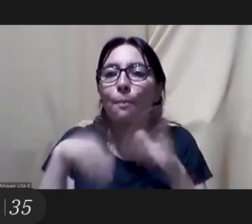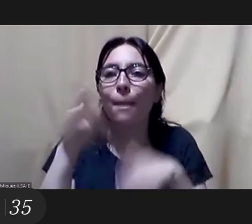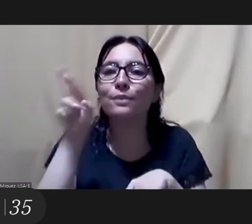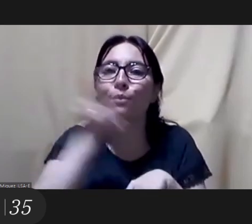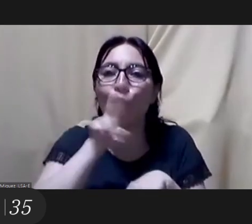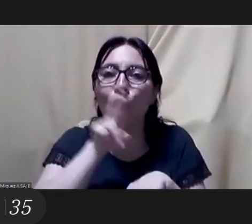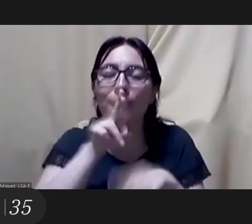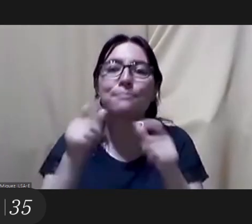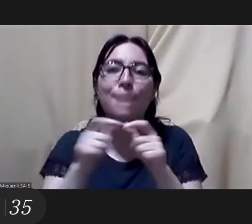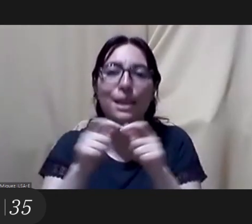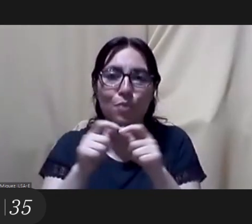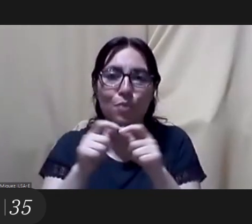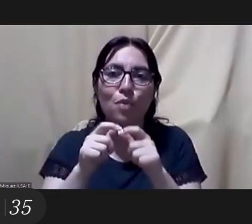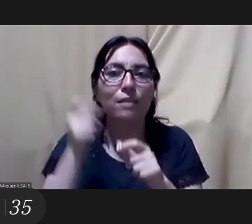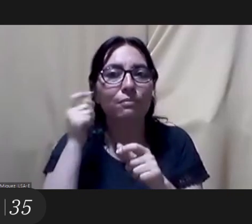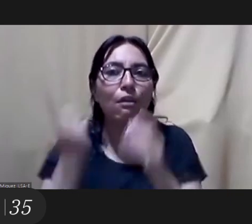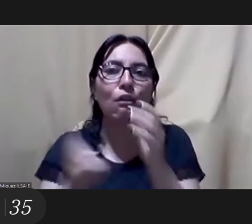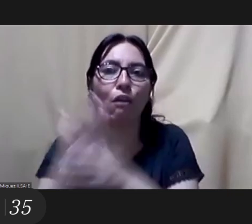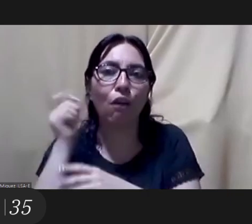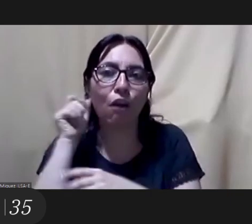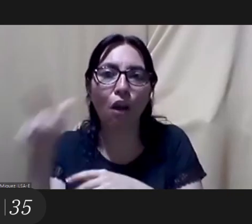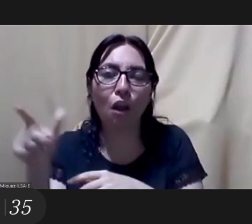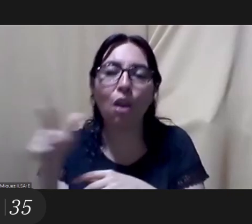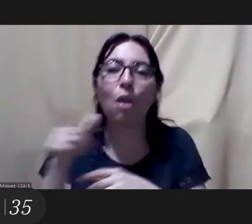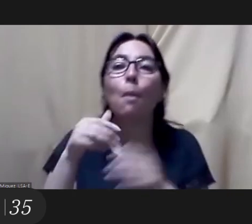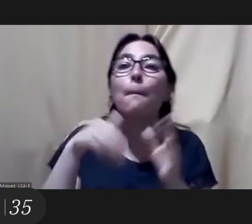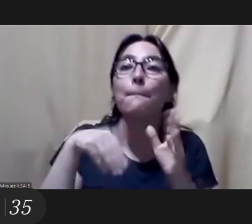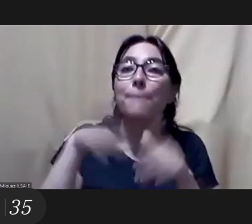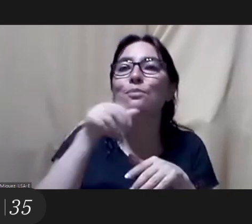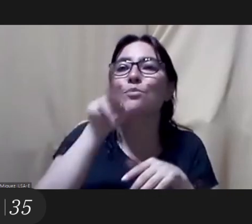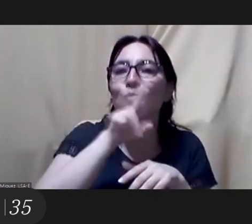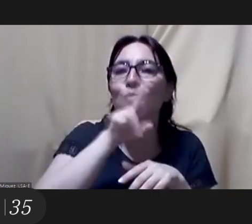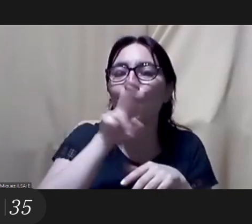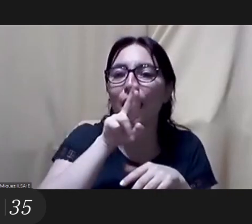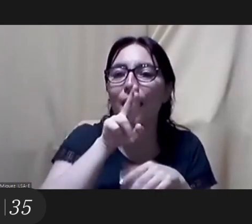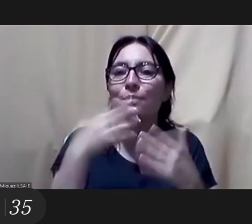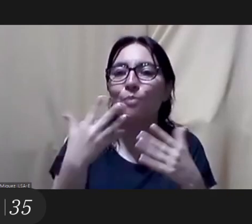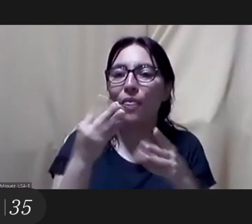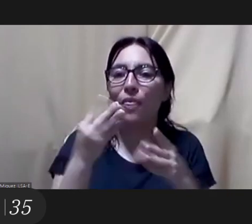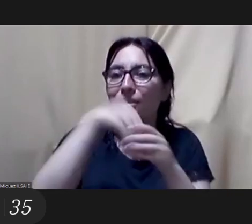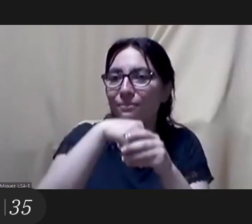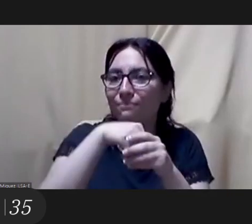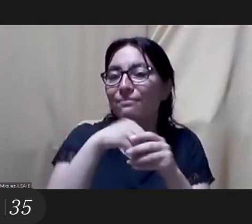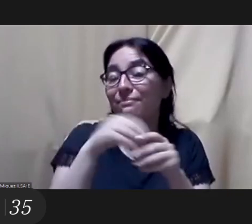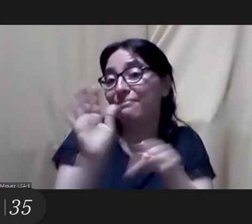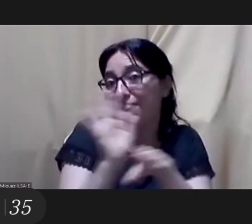filmmakers if we have more women making films and there will be you know the more women we have the